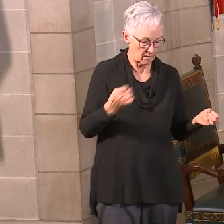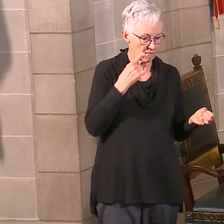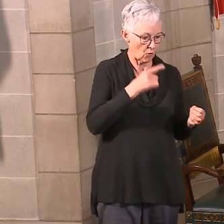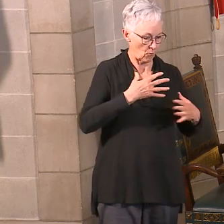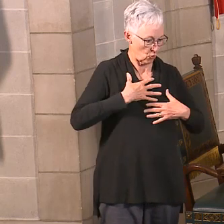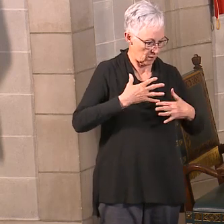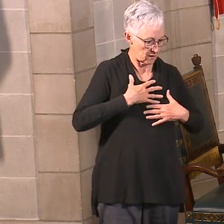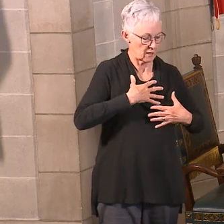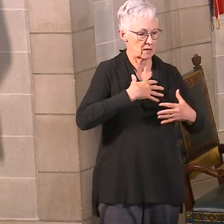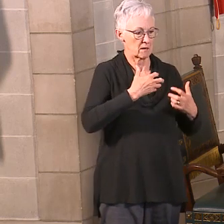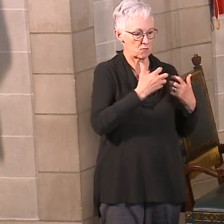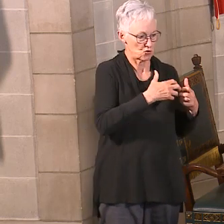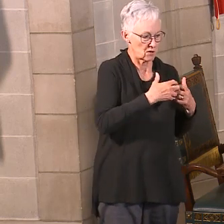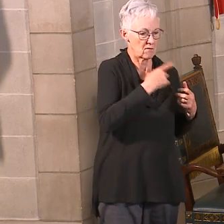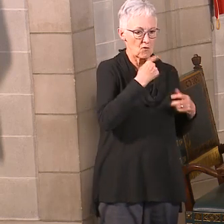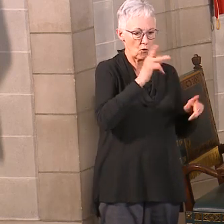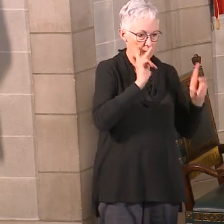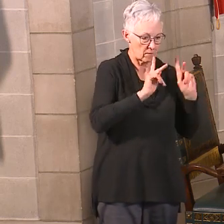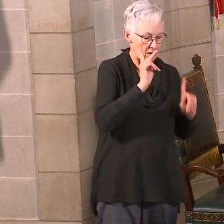the situation and not being overwhelmed.